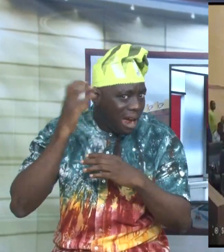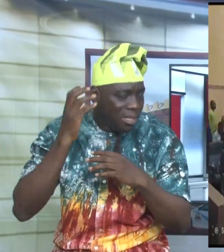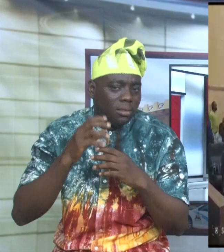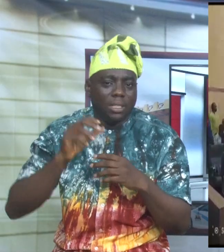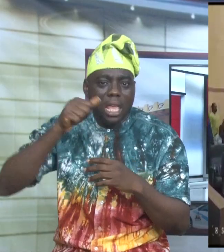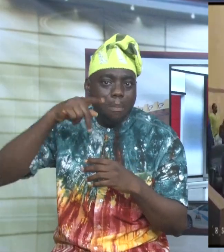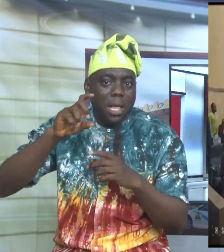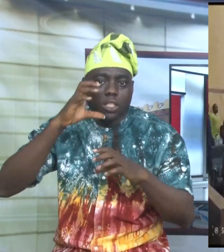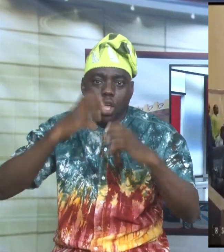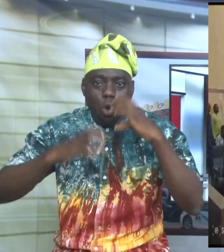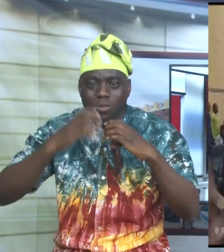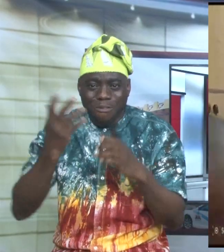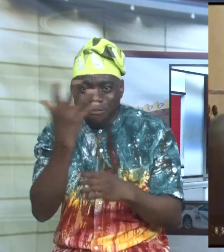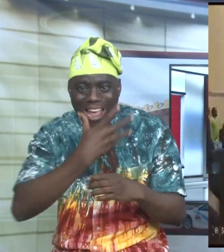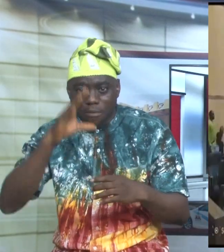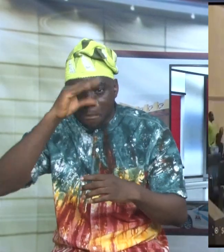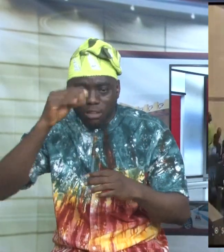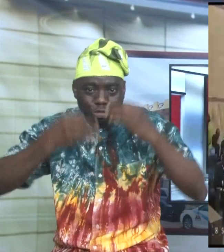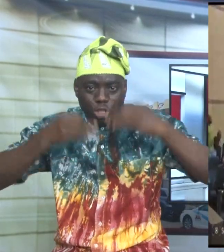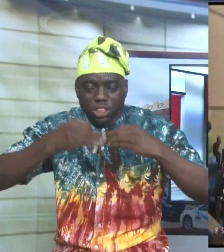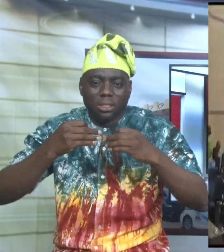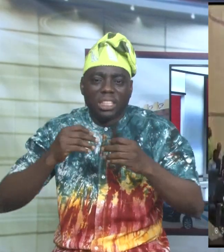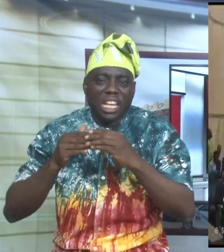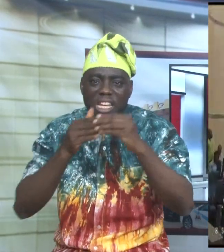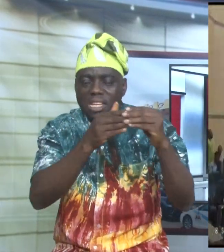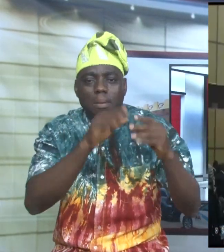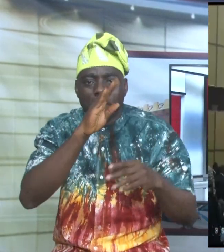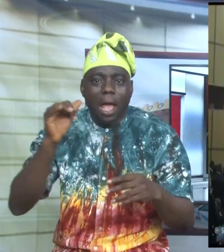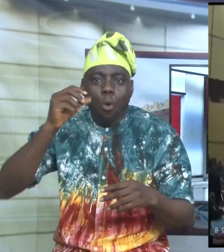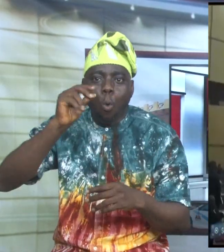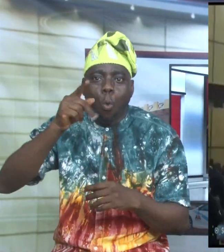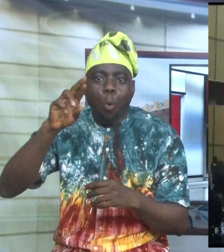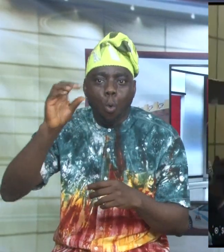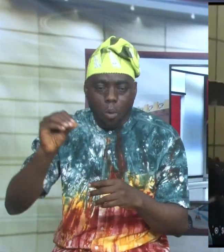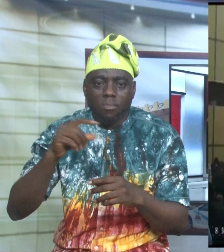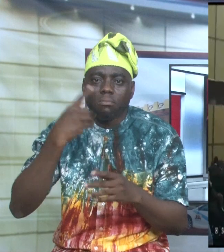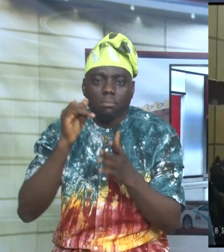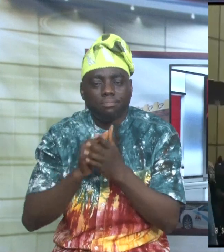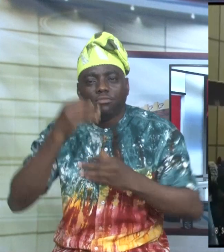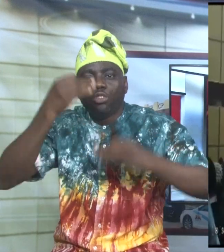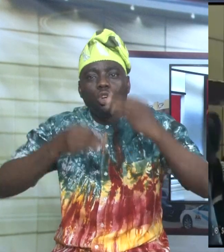court's five-man panel shared by Justice John Okoro reserved judgment to a later date.